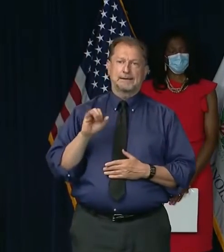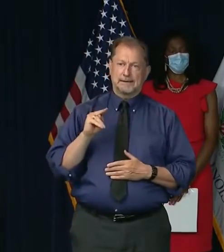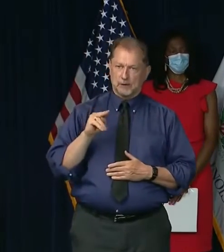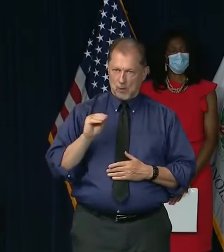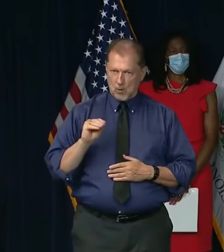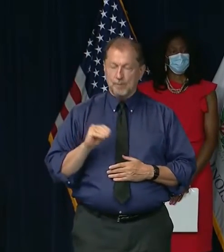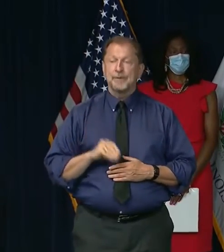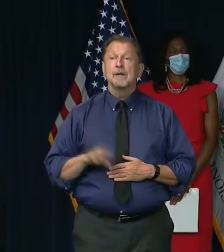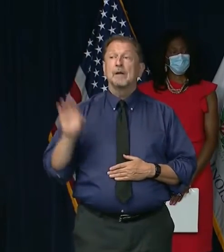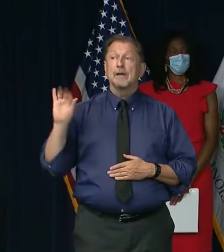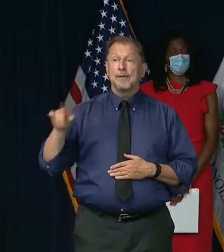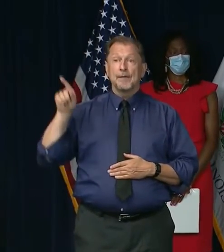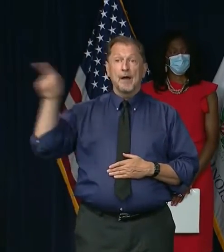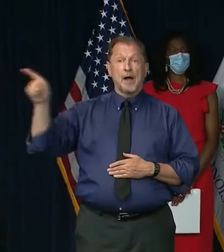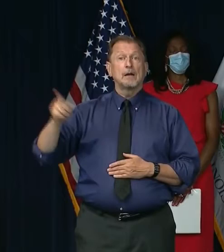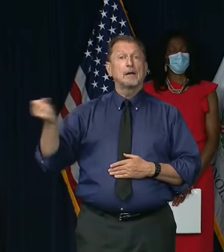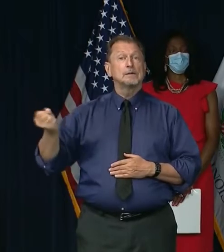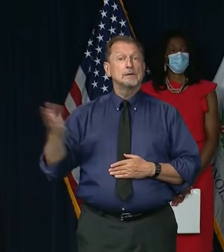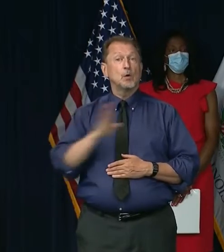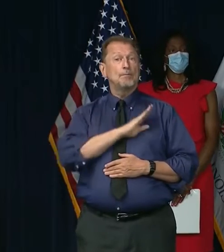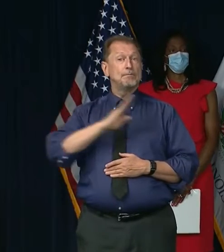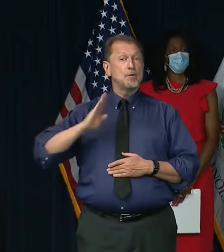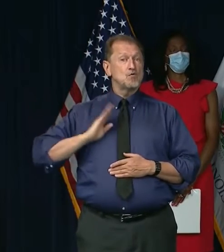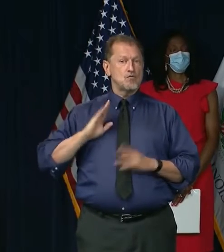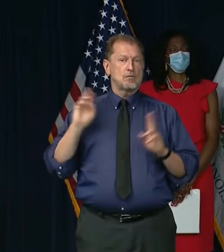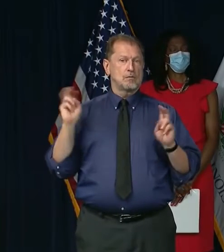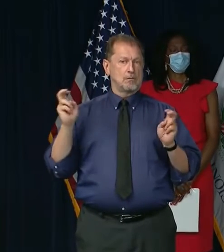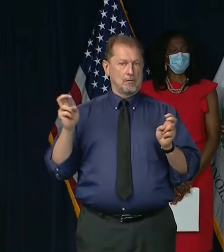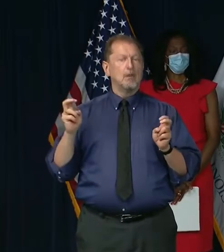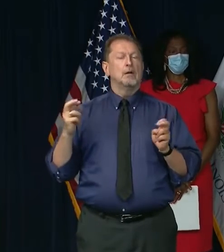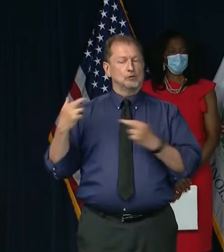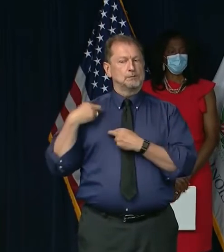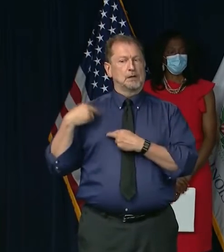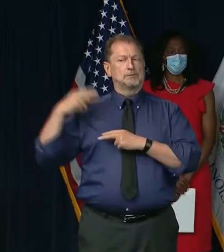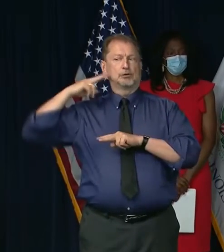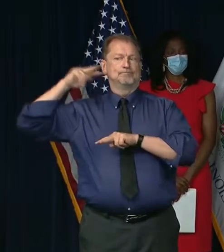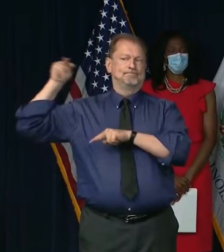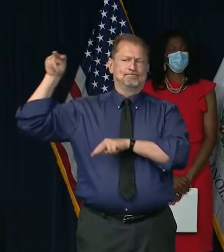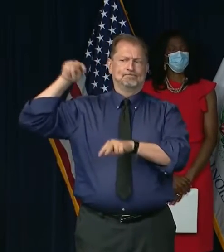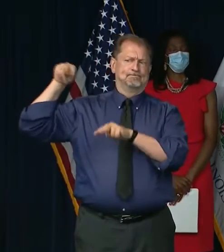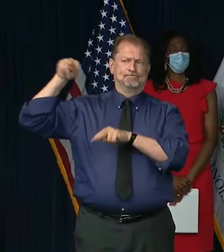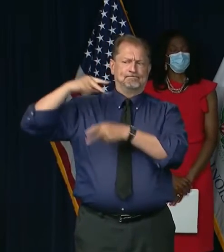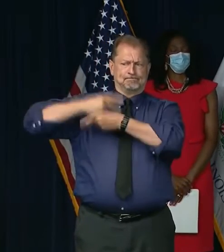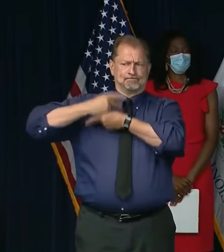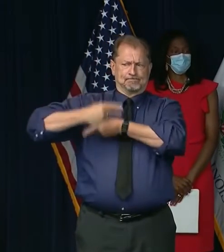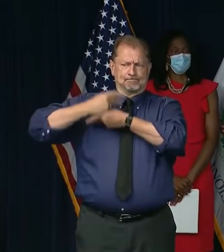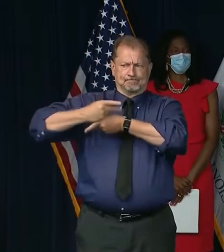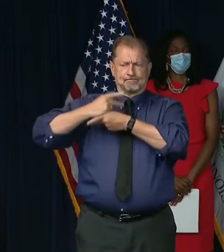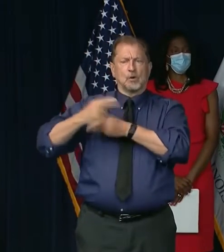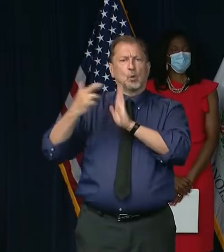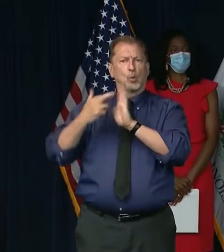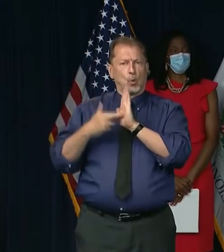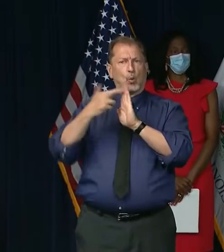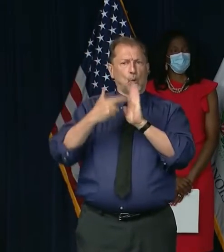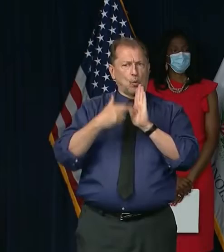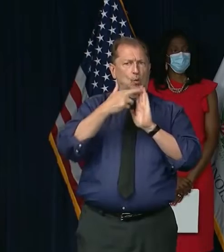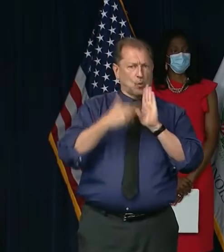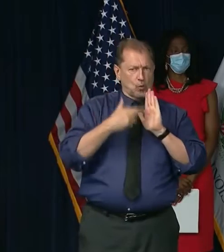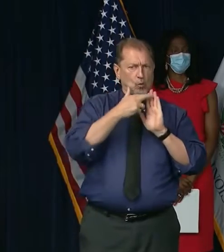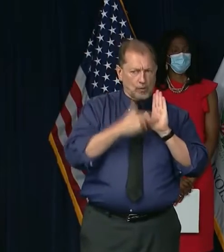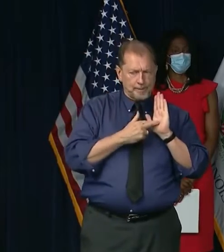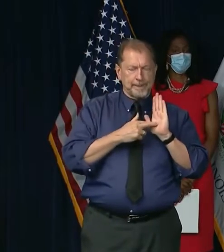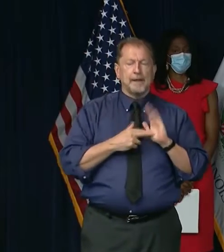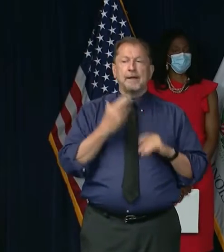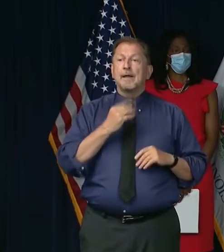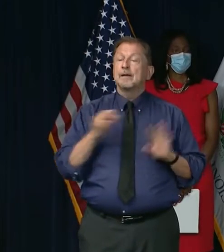The gaming board is doing a very good job, I think, of taking those things into consideration. Most especially what we want